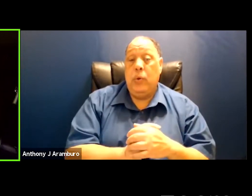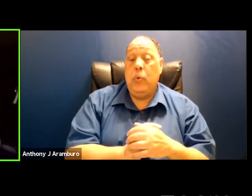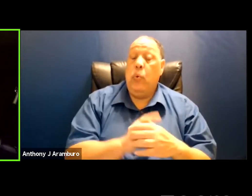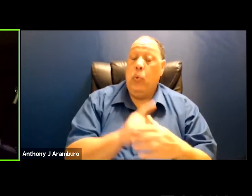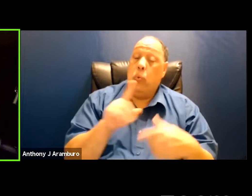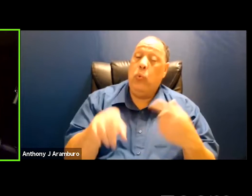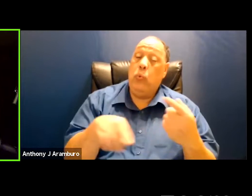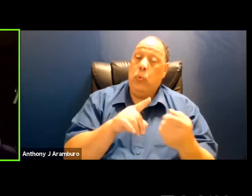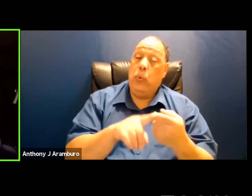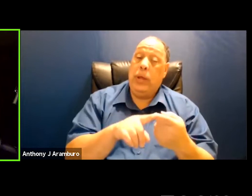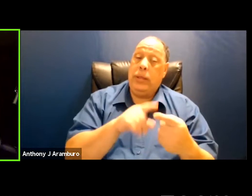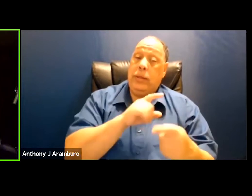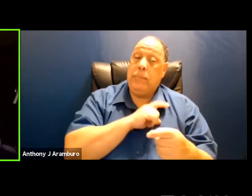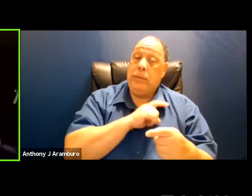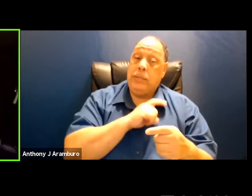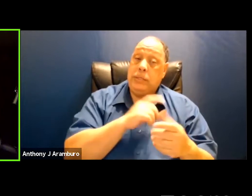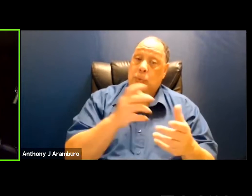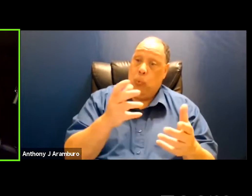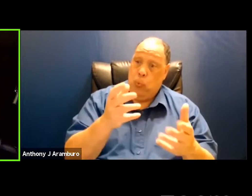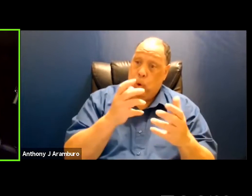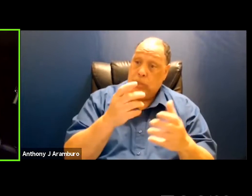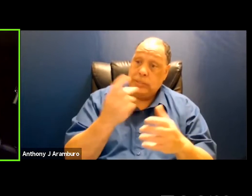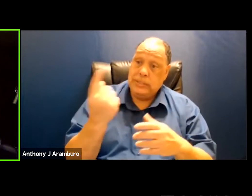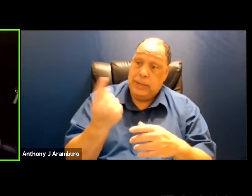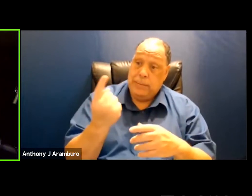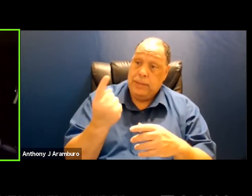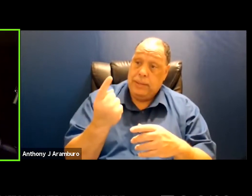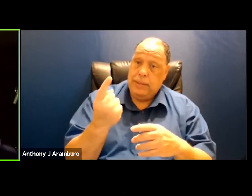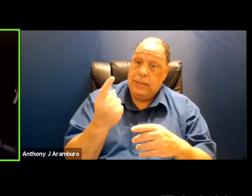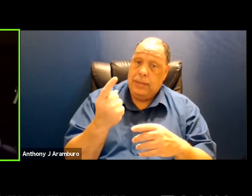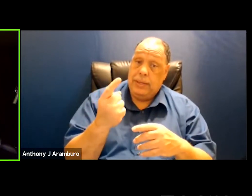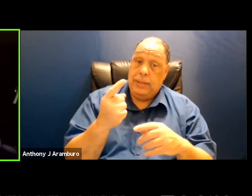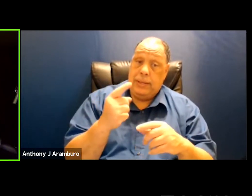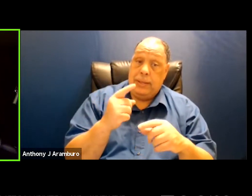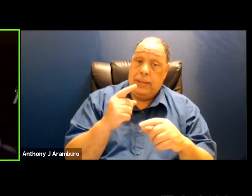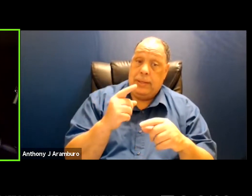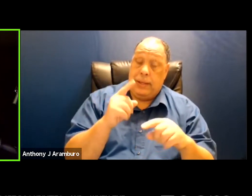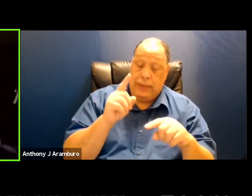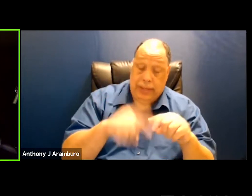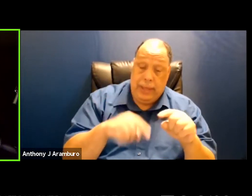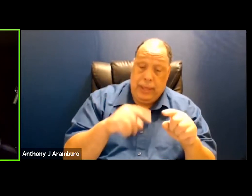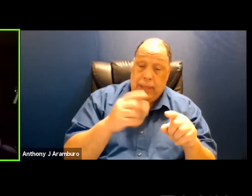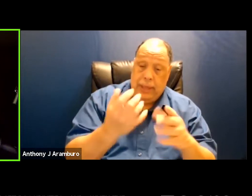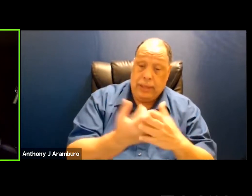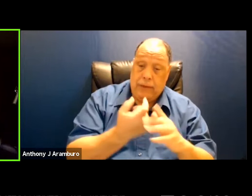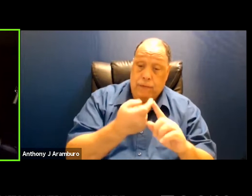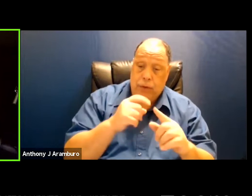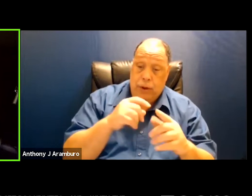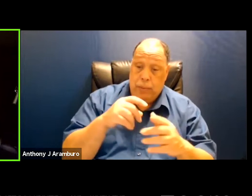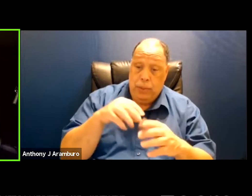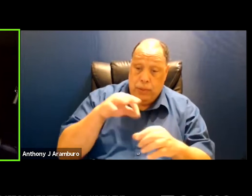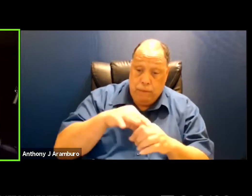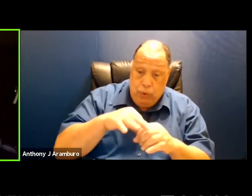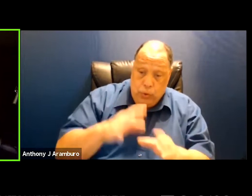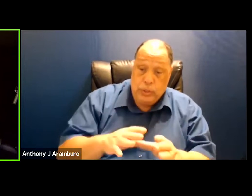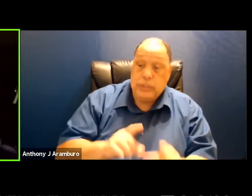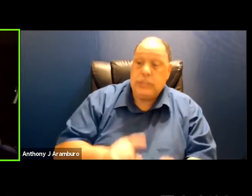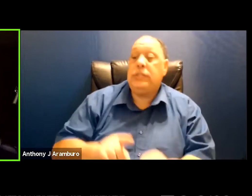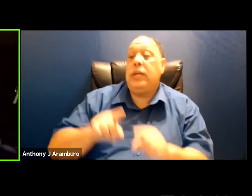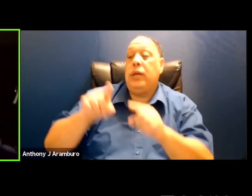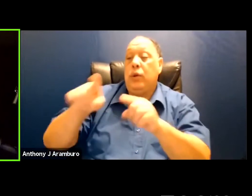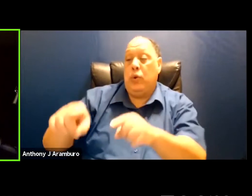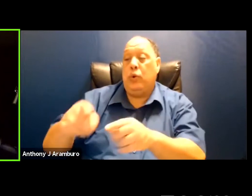something that they can't get off of the voter they'll go to rich people to get it so they have a charity